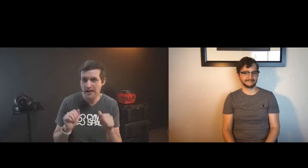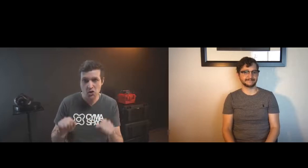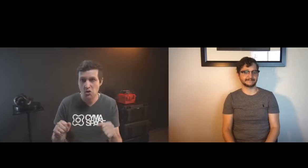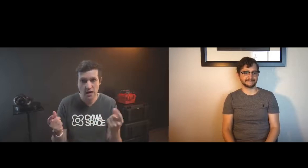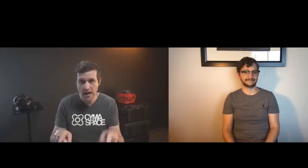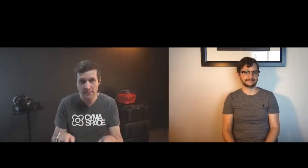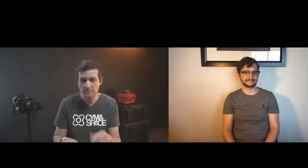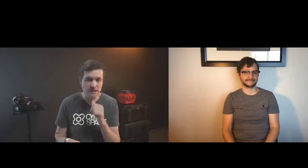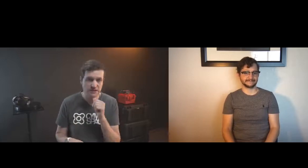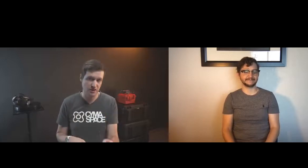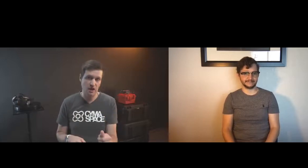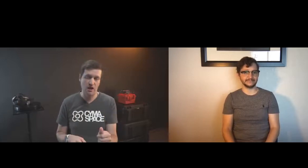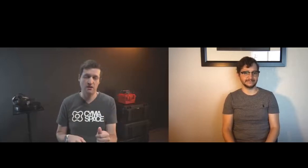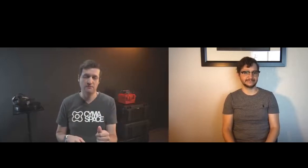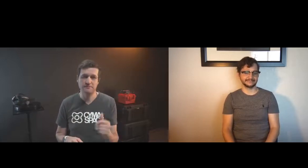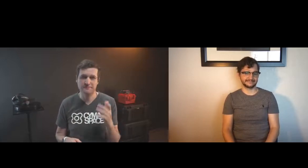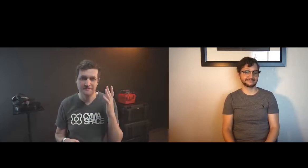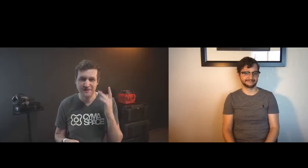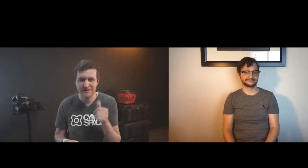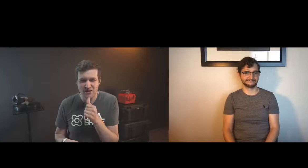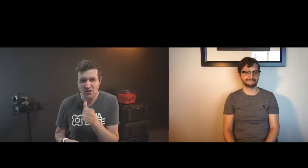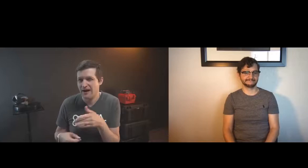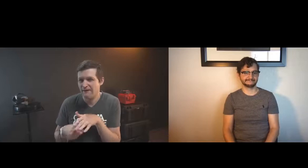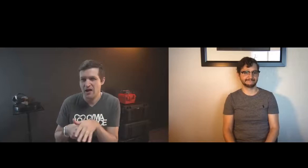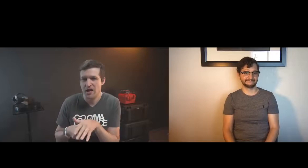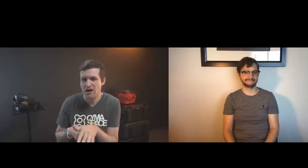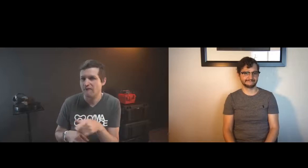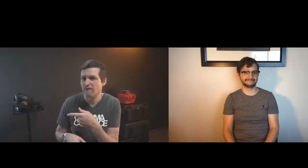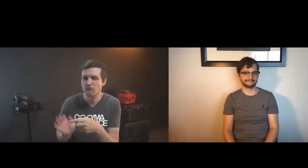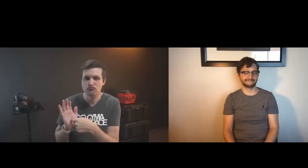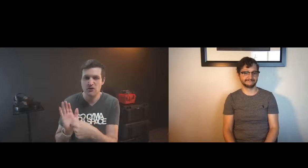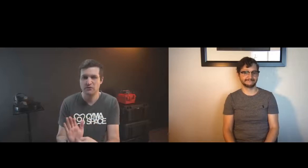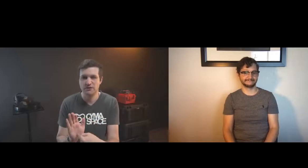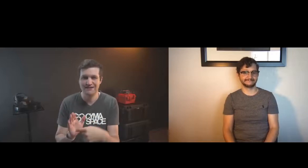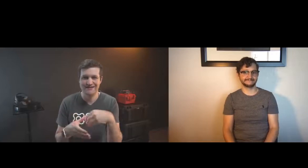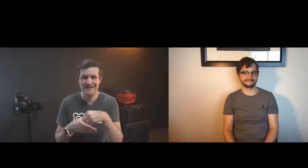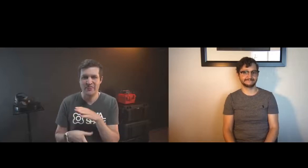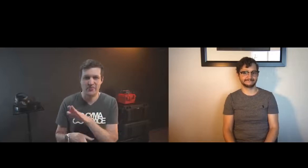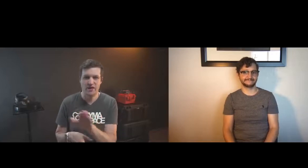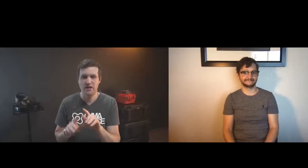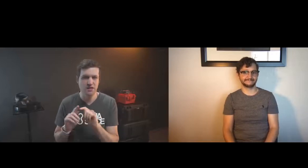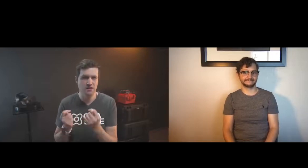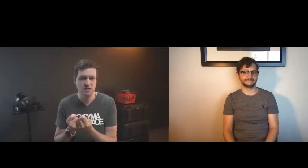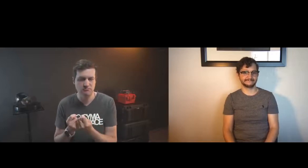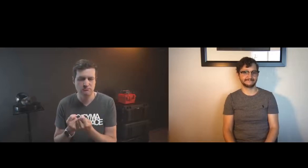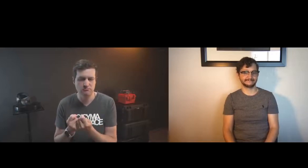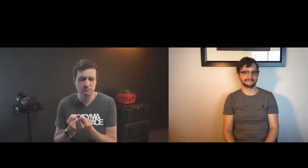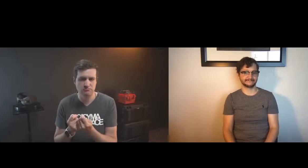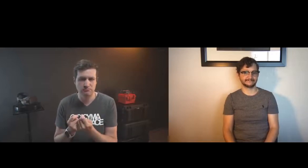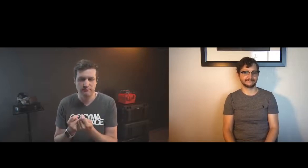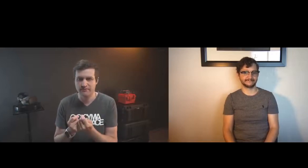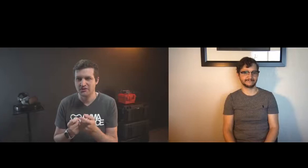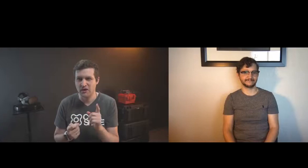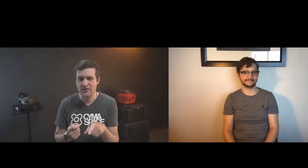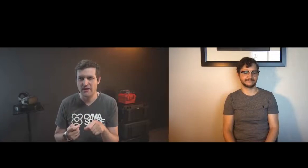necessarily want they they want to decide that they want the deaf perspective they could make that happen but that's not what's